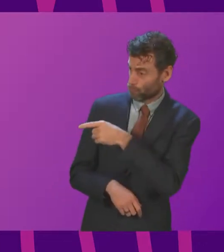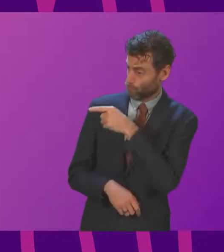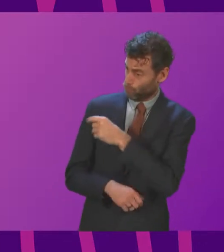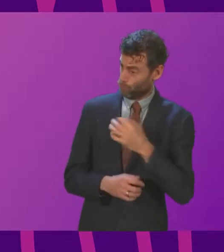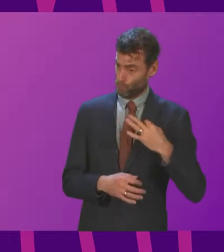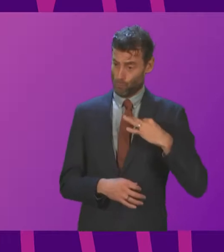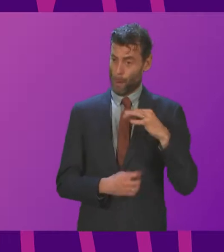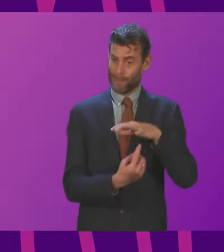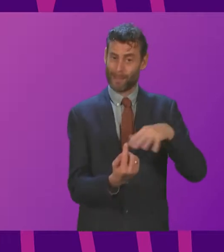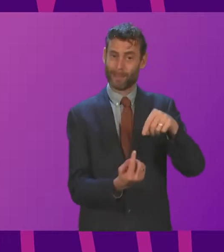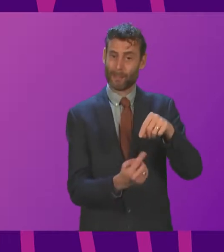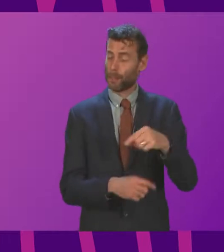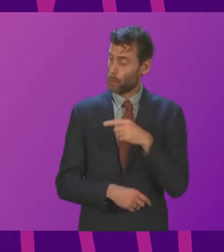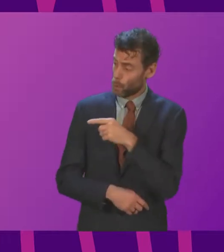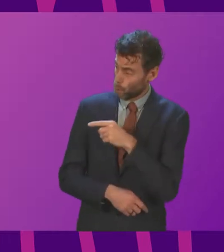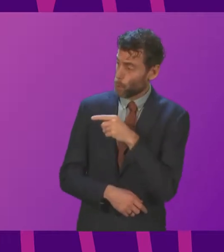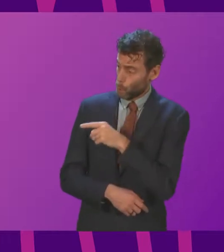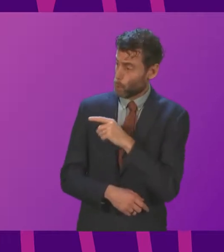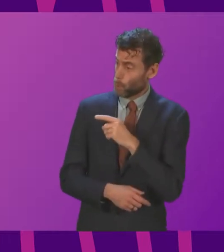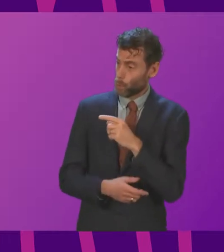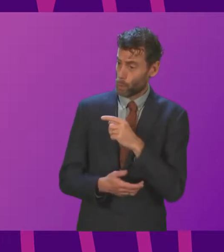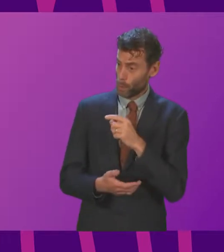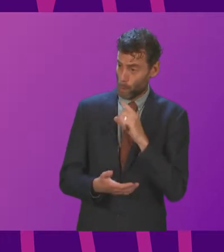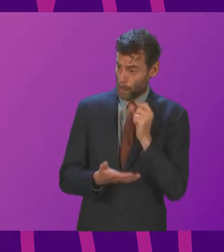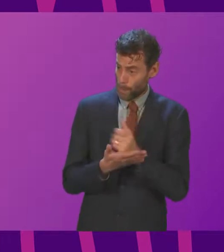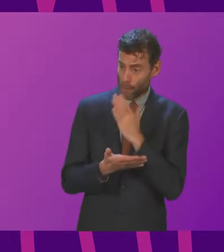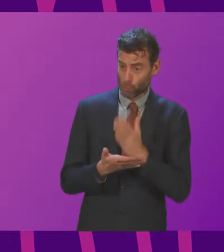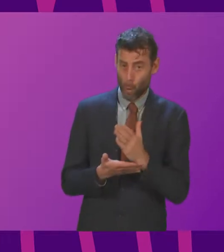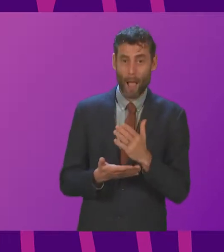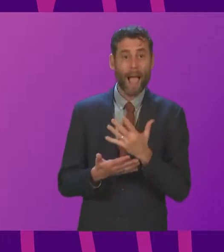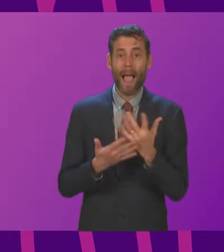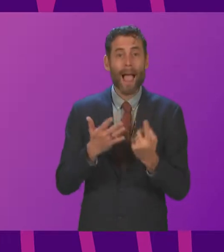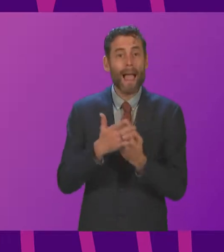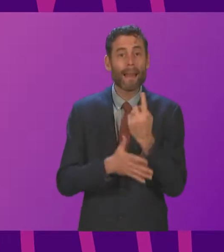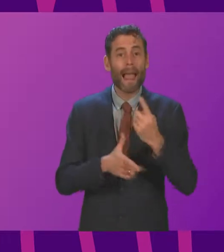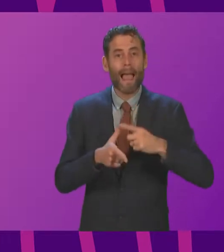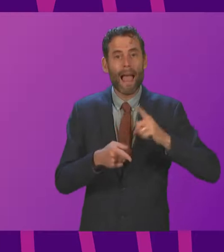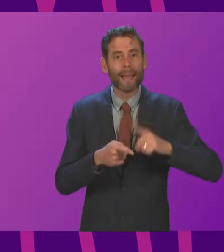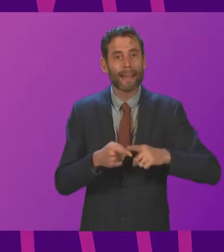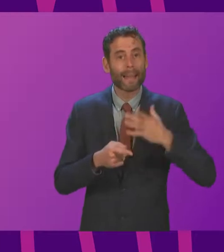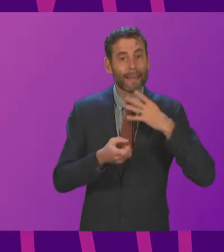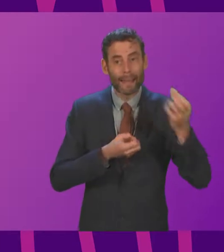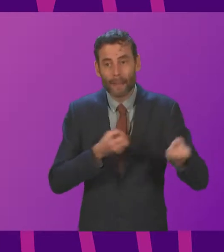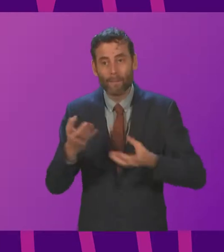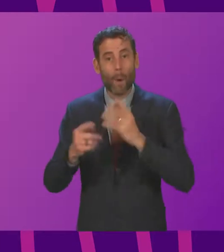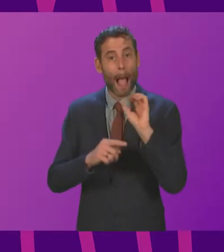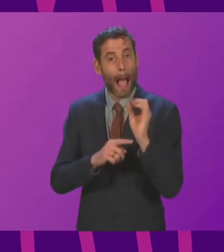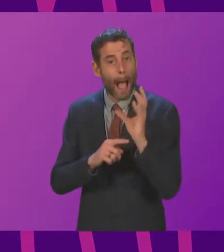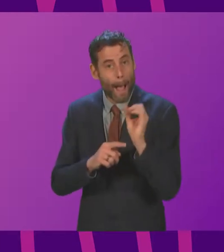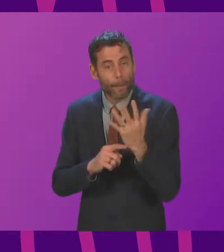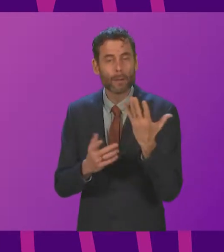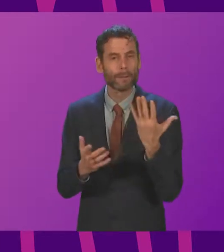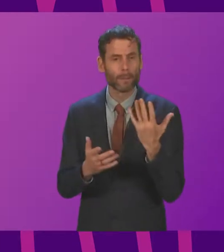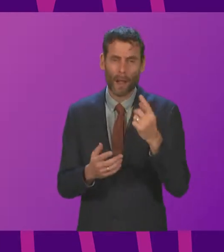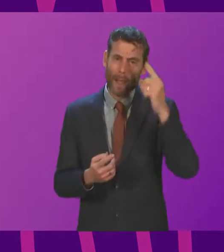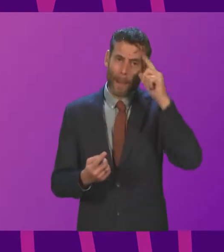that there will be safe and guaranteed routes to accident and emergency, not just for ambulances, but for the